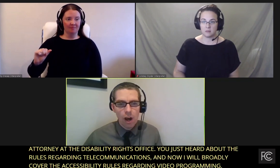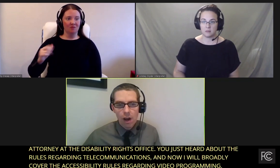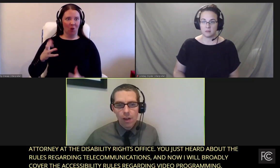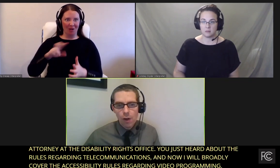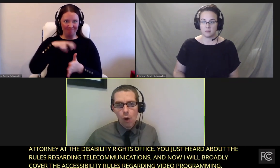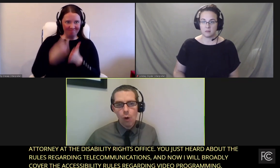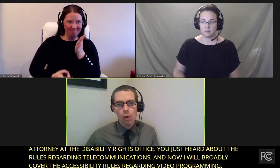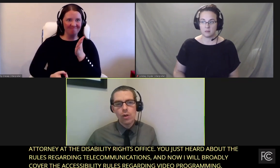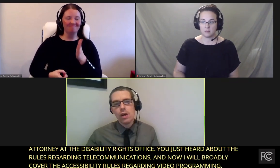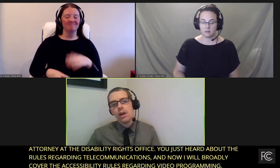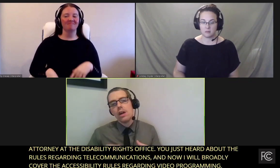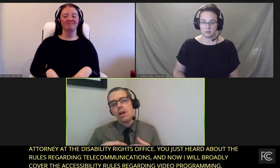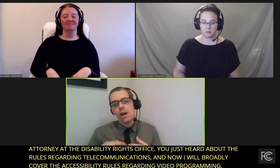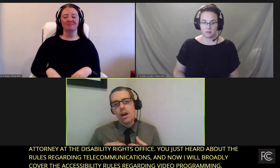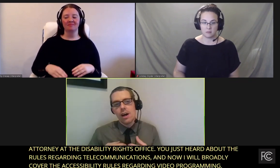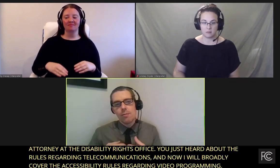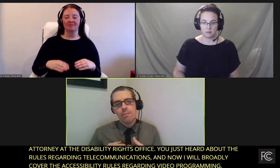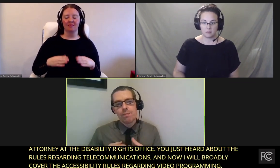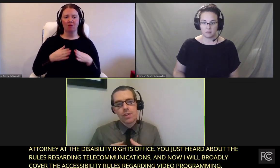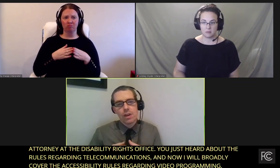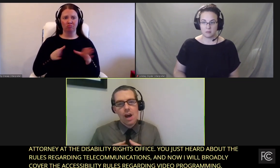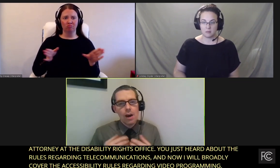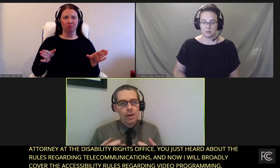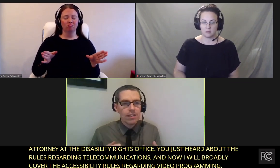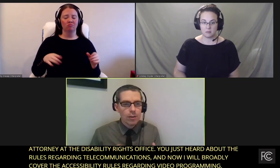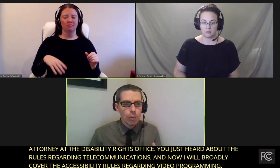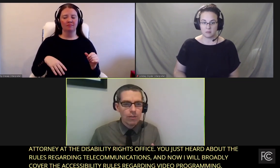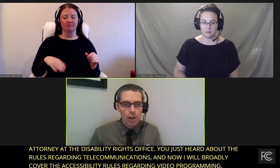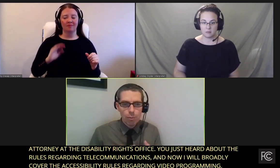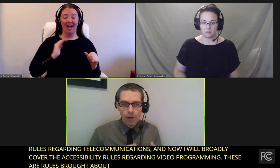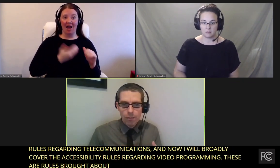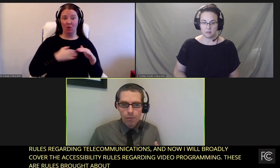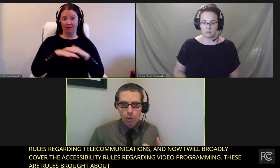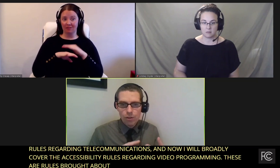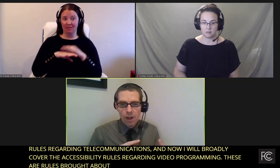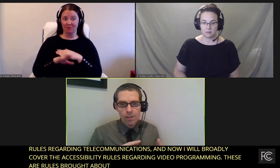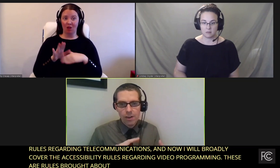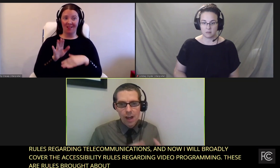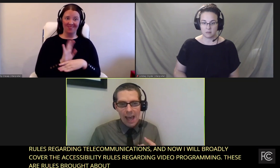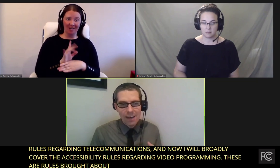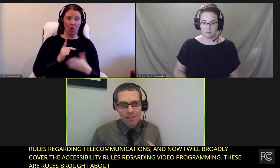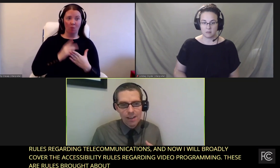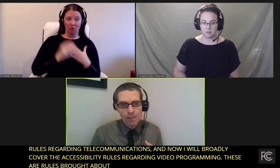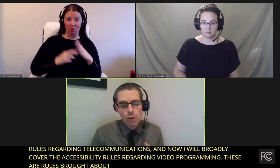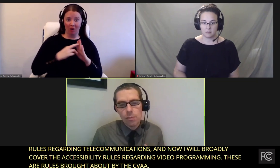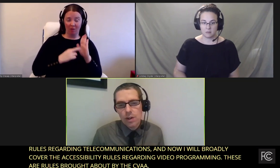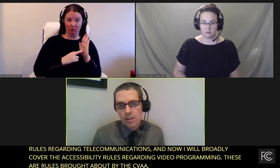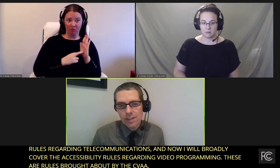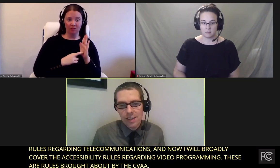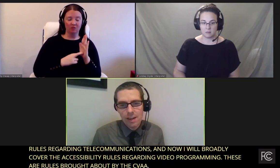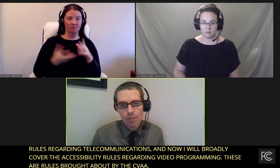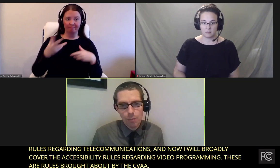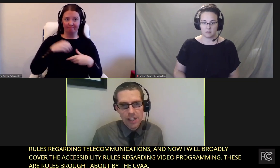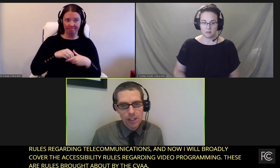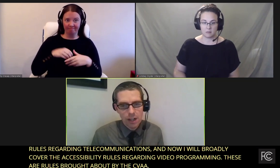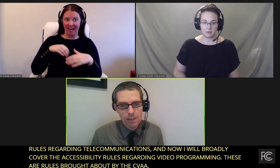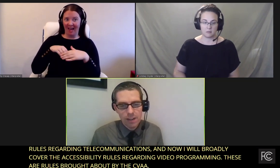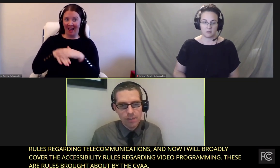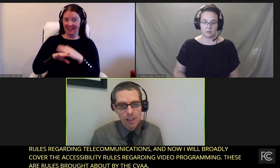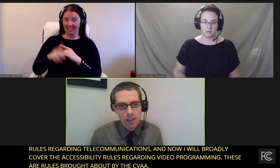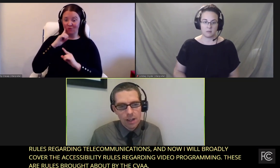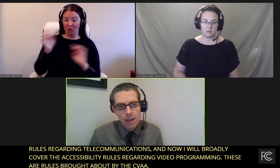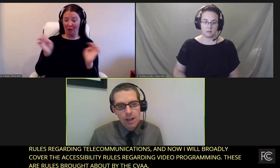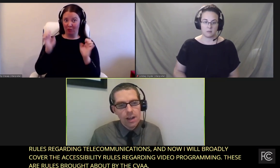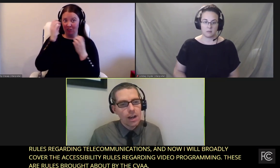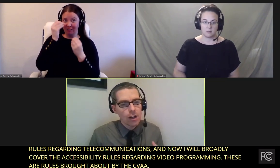get into it. So on the whole, our accessible video programming rules cover access to emergency information